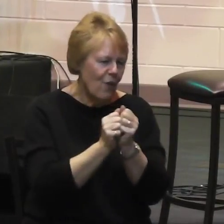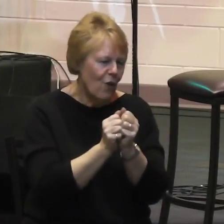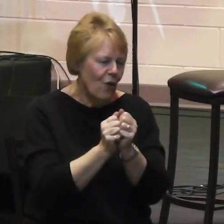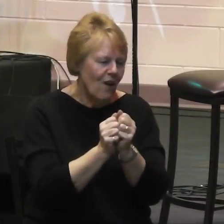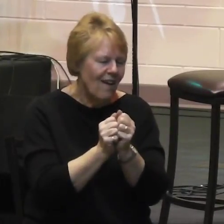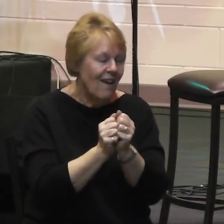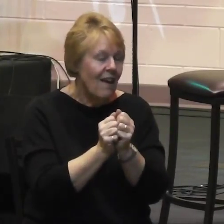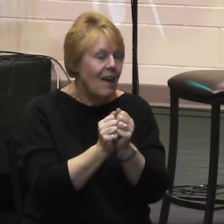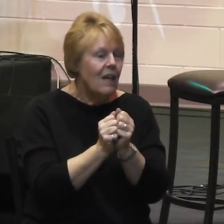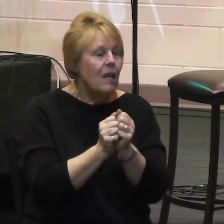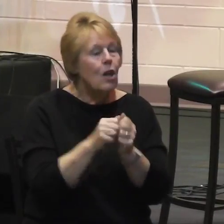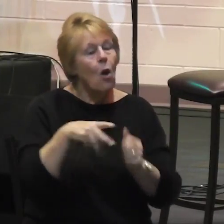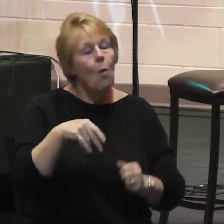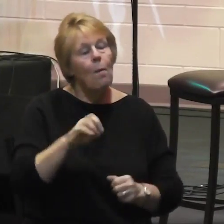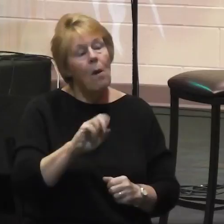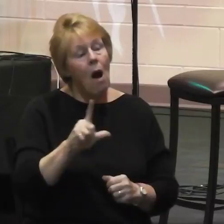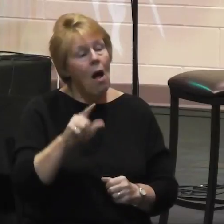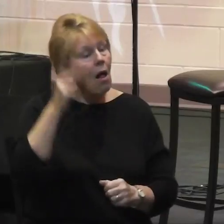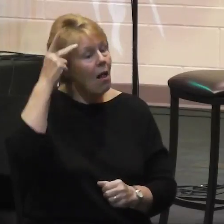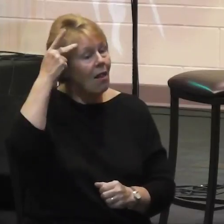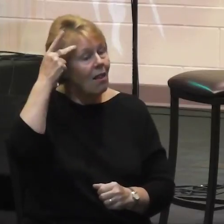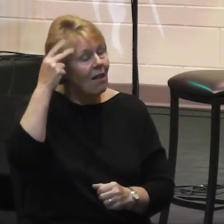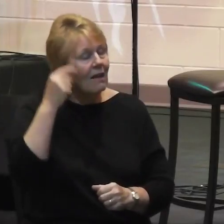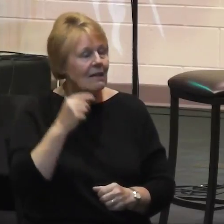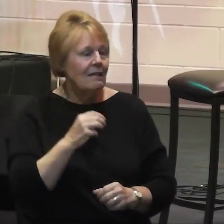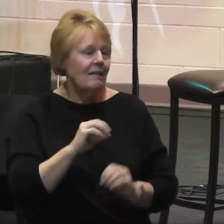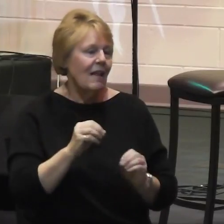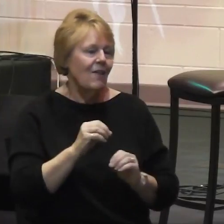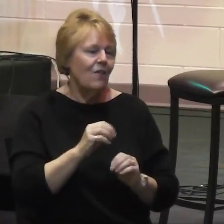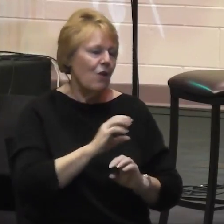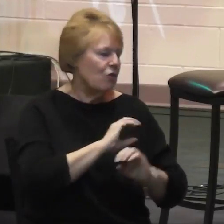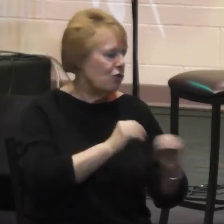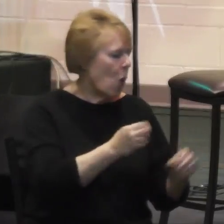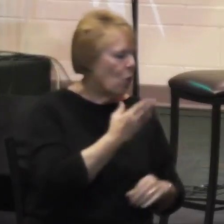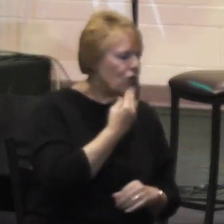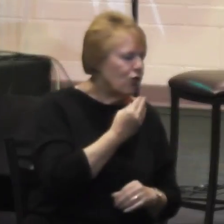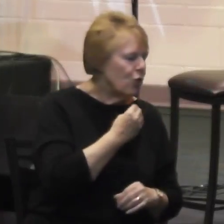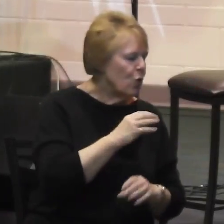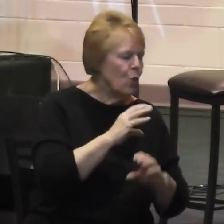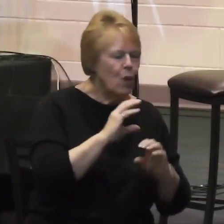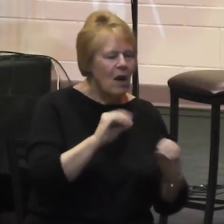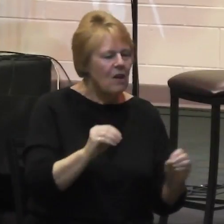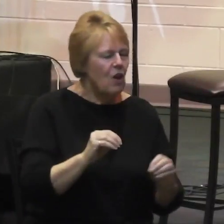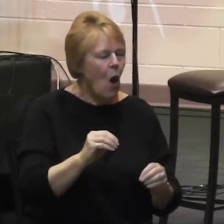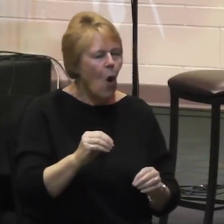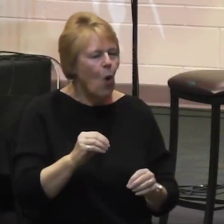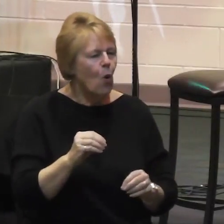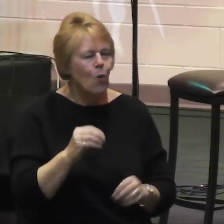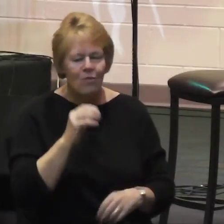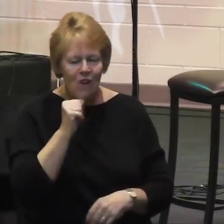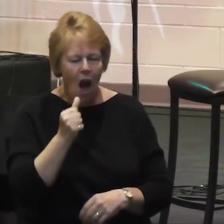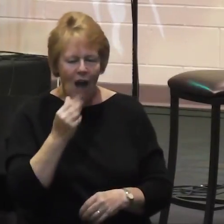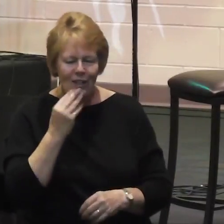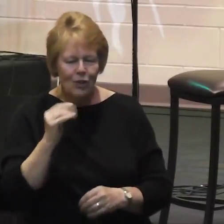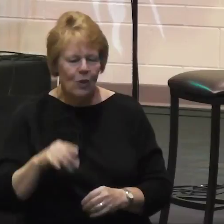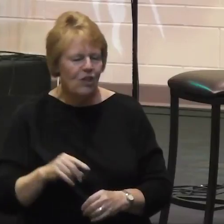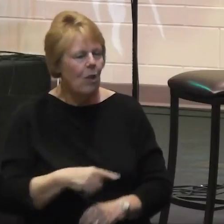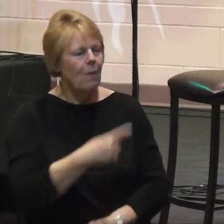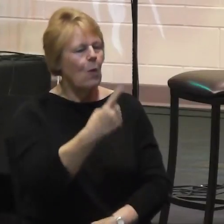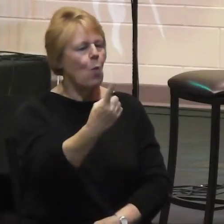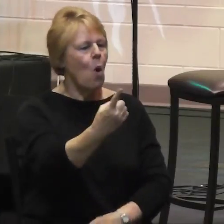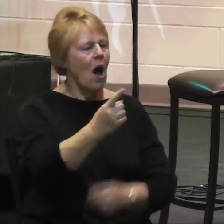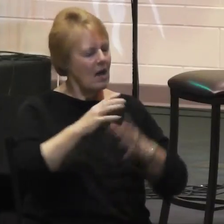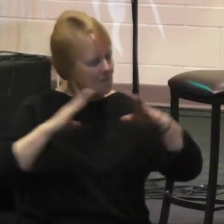Jew, no Gentile, no, you know, barbarian, but that there would be one citizenship, one people,